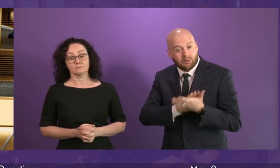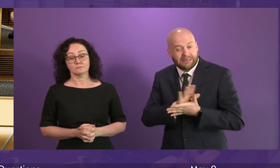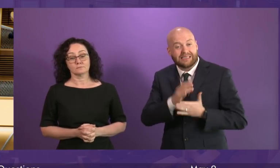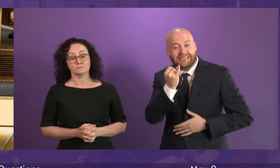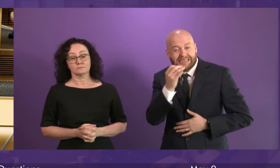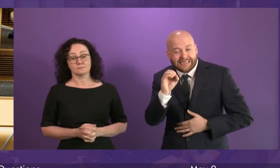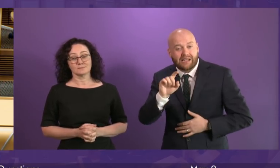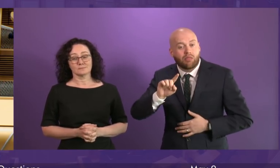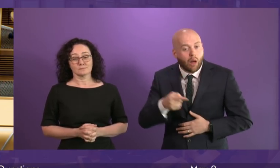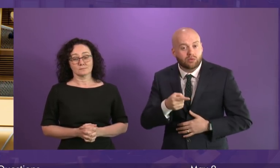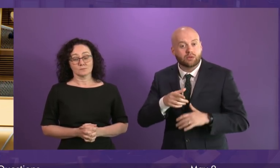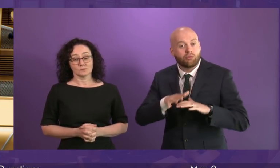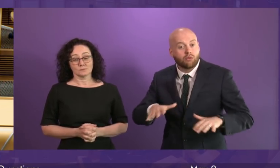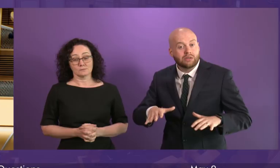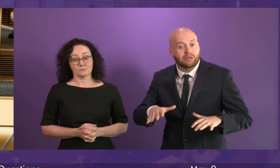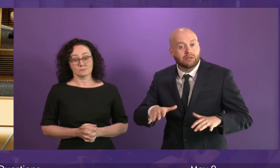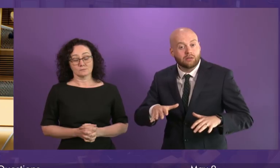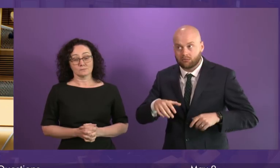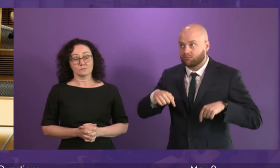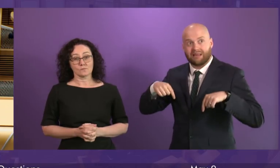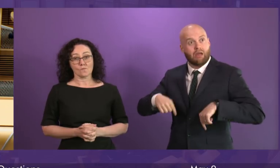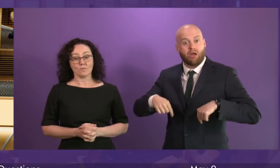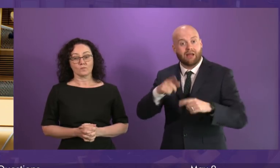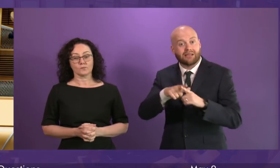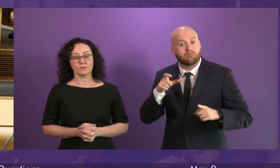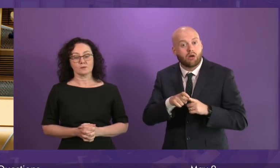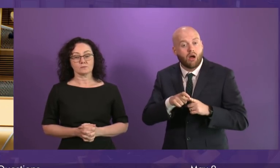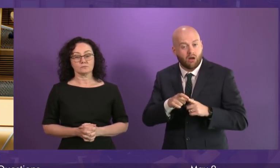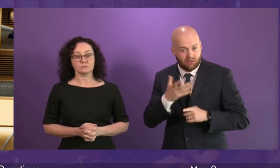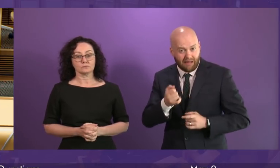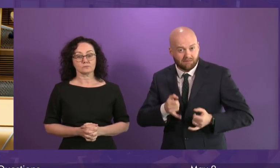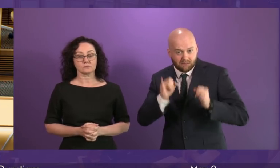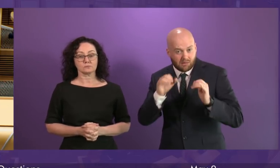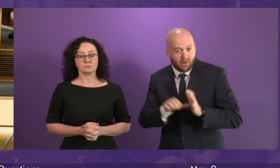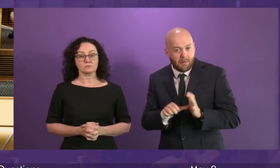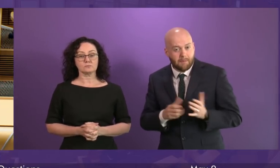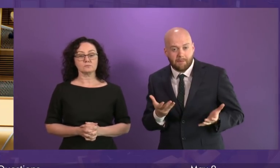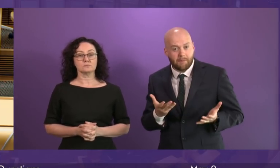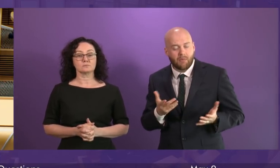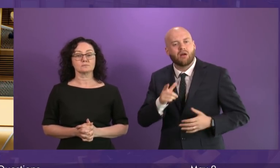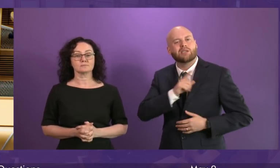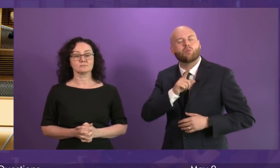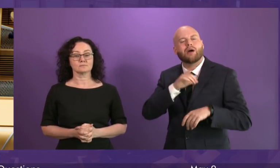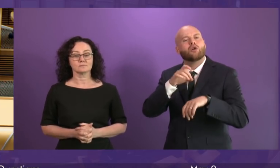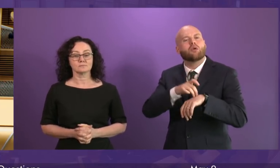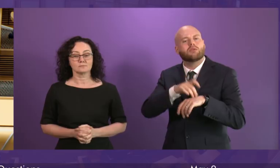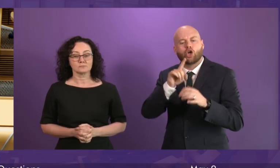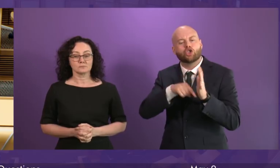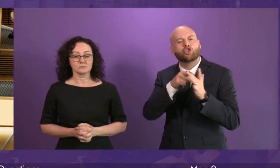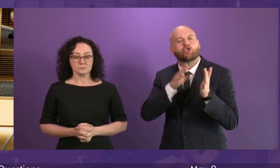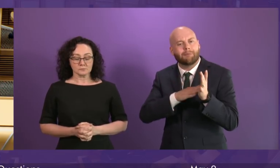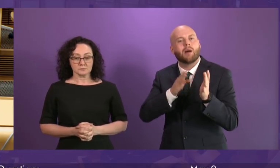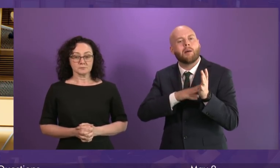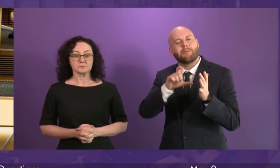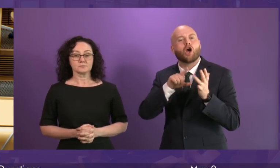children. And here in Edinburgh, there is a particularly acute problem, which is why Dr Jim McCormack of the Joseph Roundtree